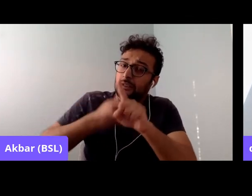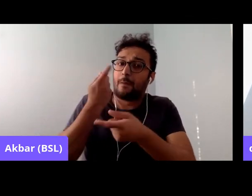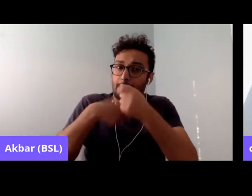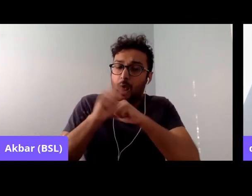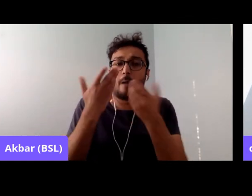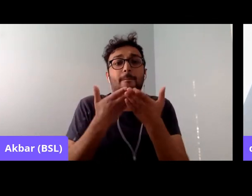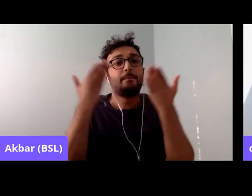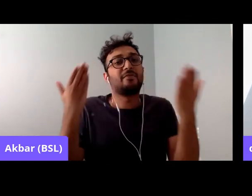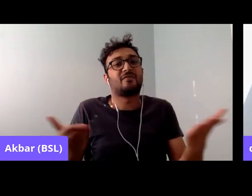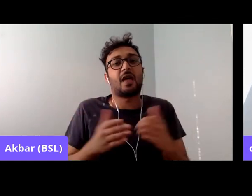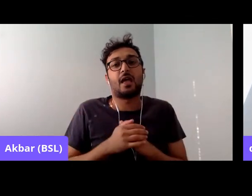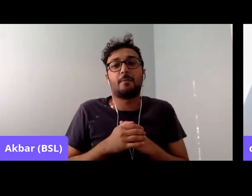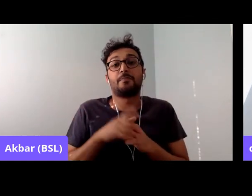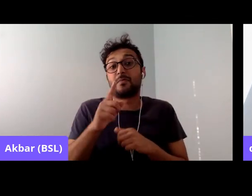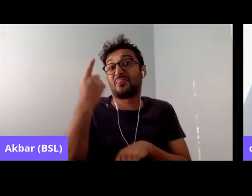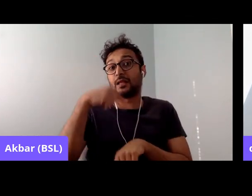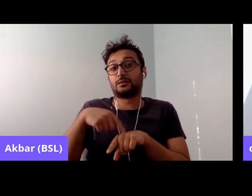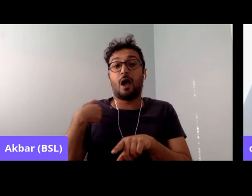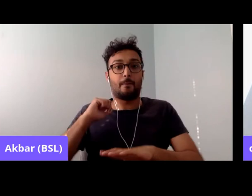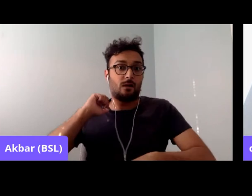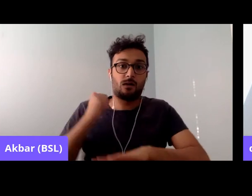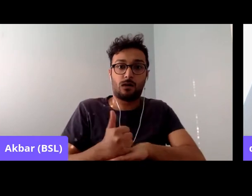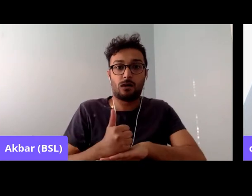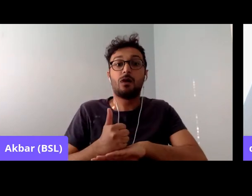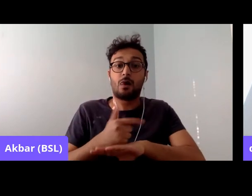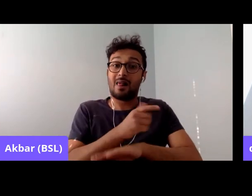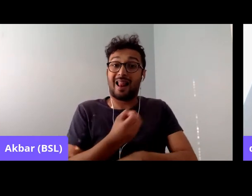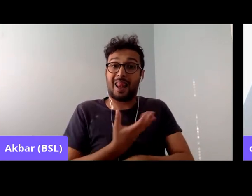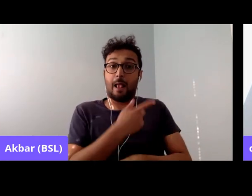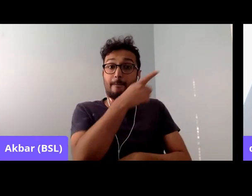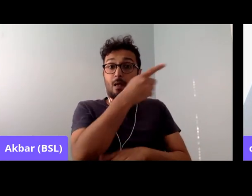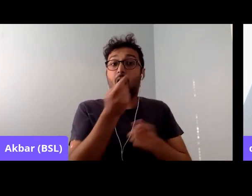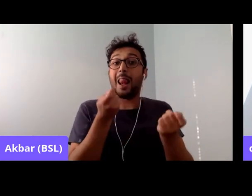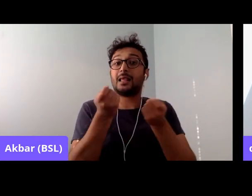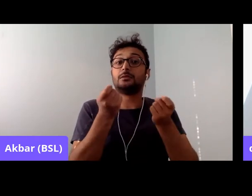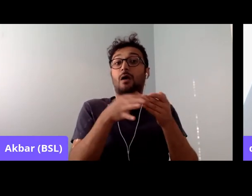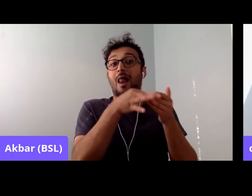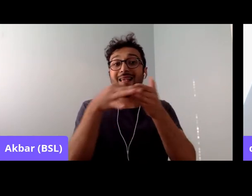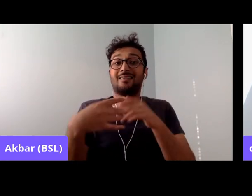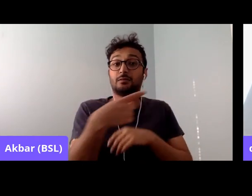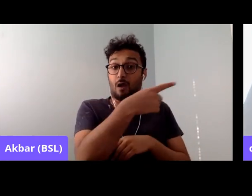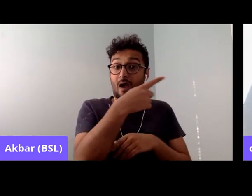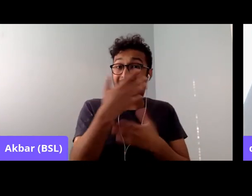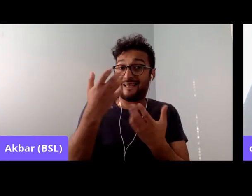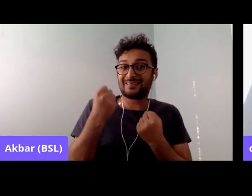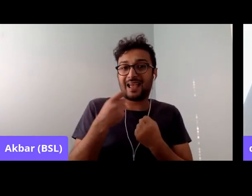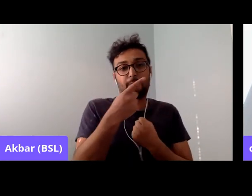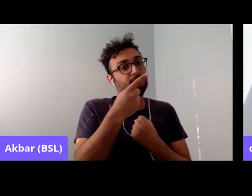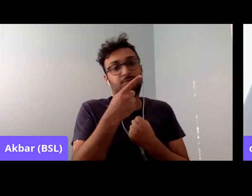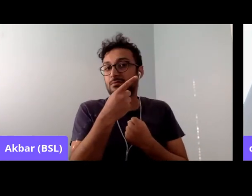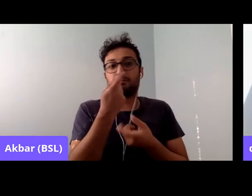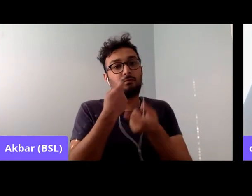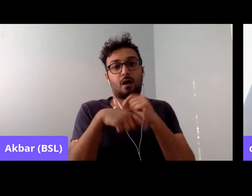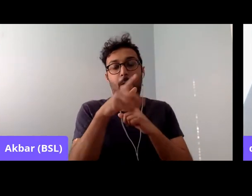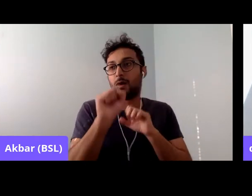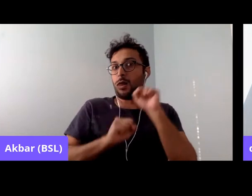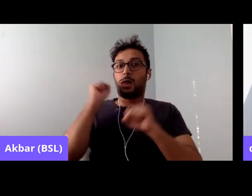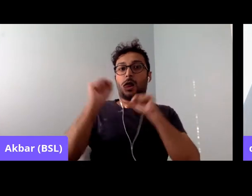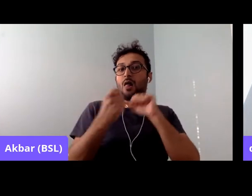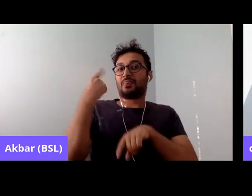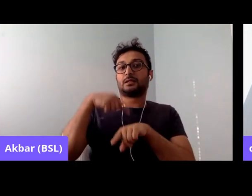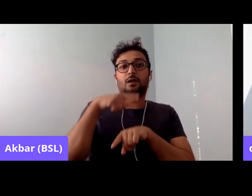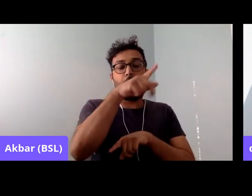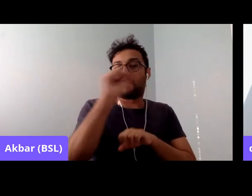enthusiasm by the Labour leadership of the time. They felt it was